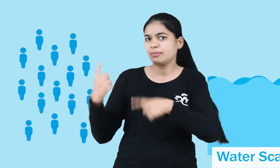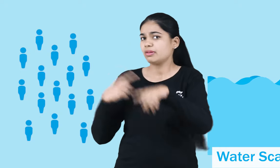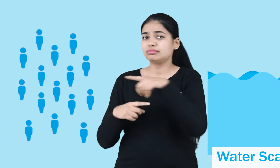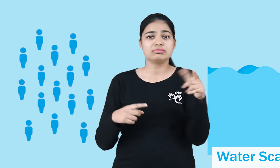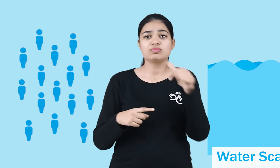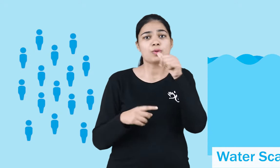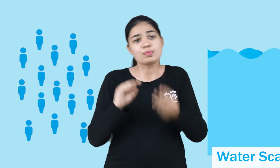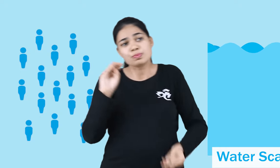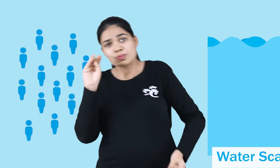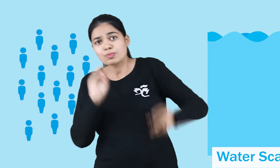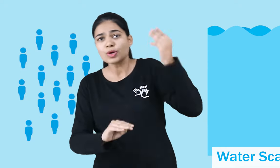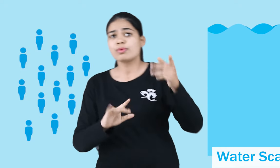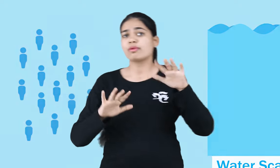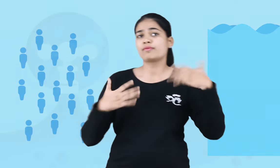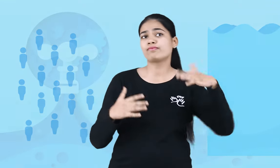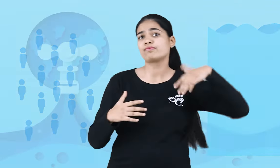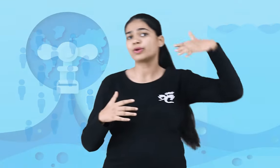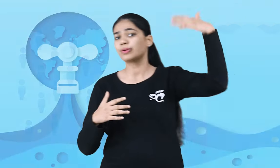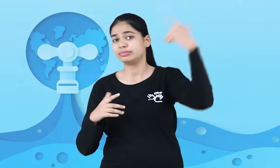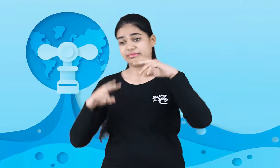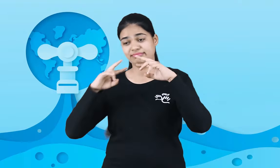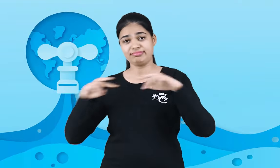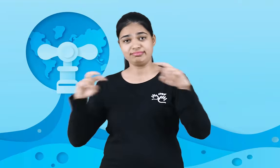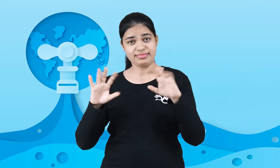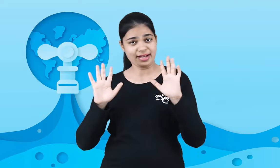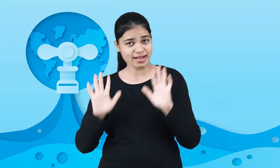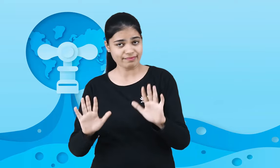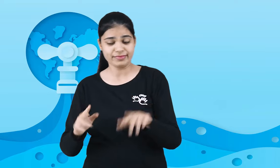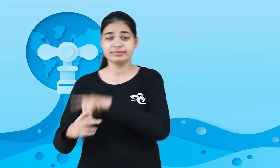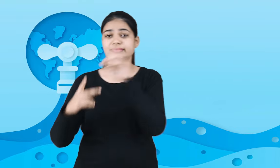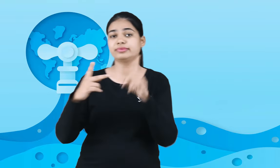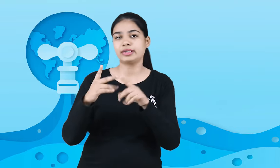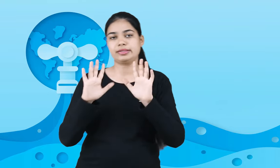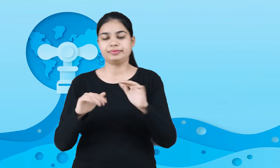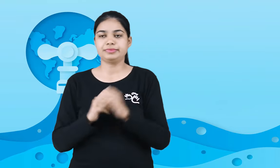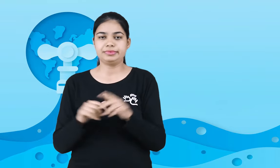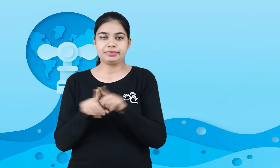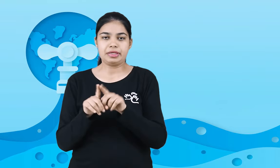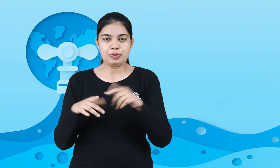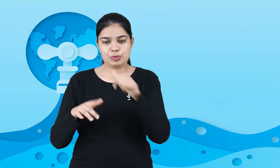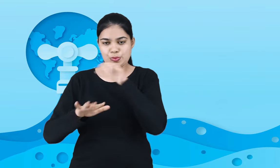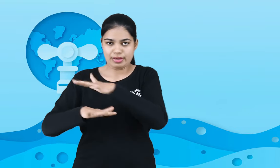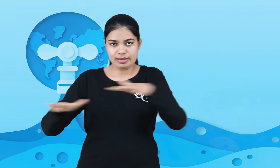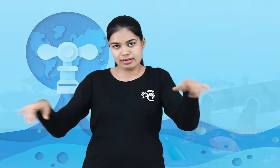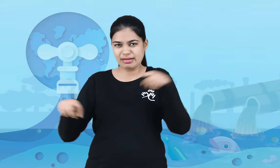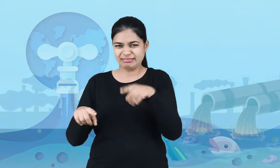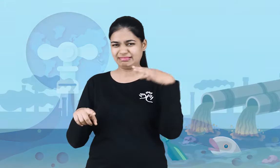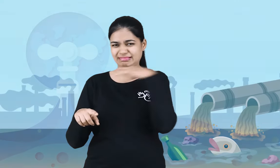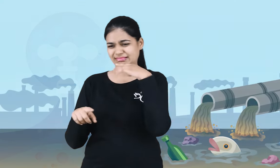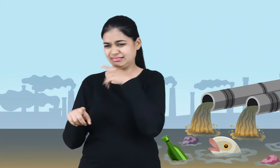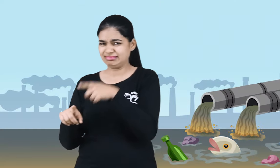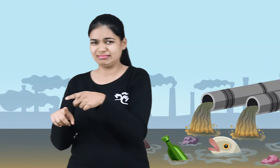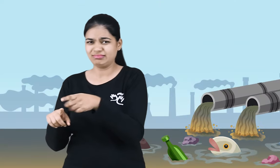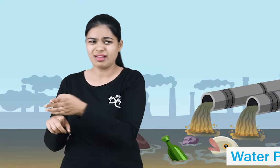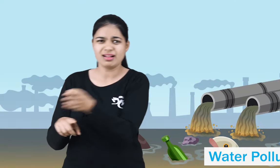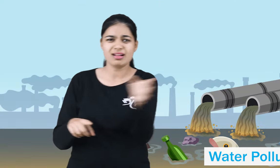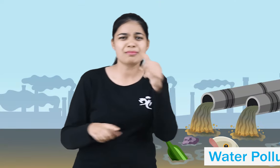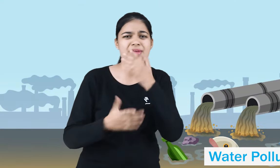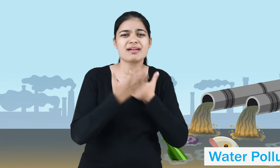have a few methods to increase and conserve water for our future. second thing is water pollution. Our water bodies are polluted by plastic,